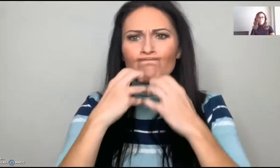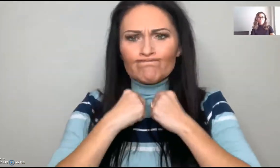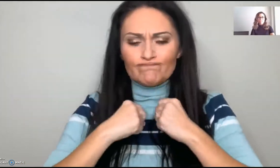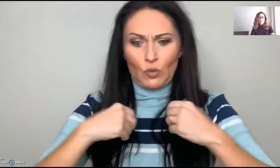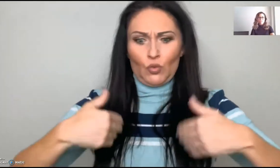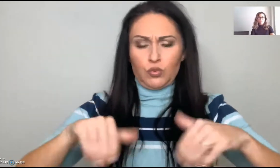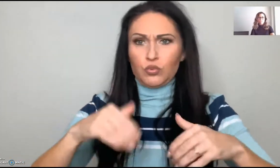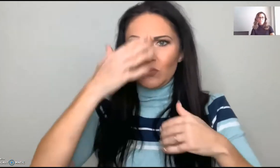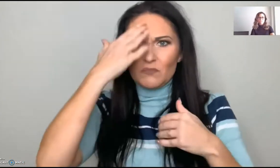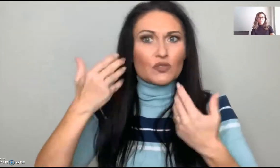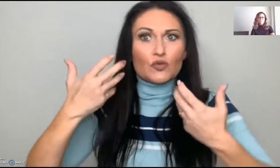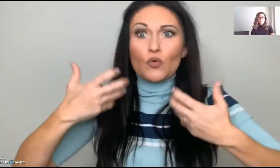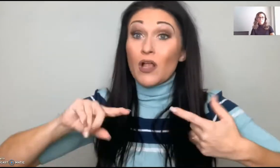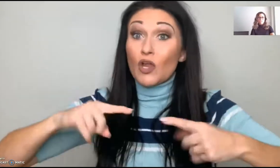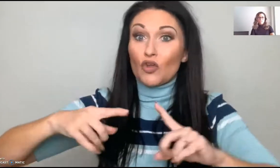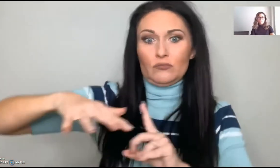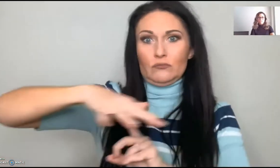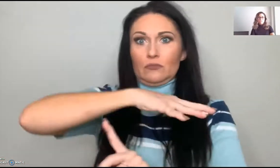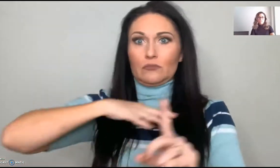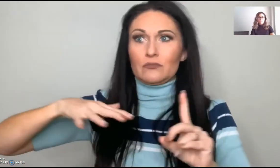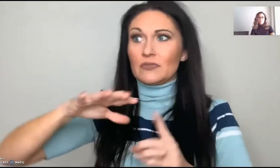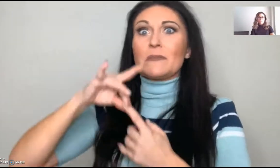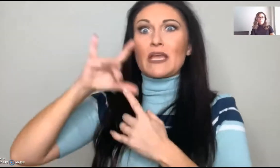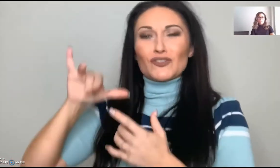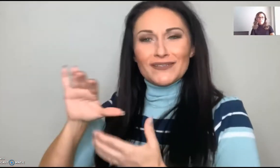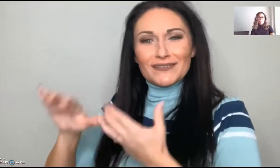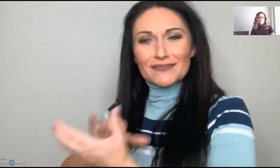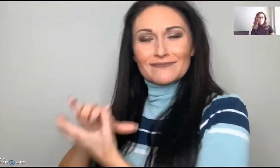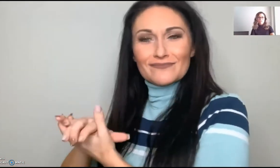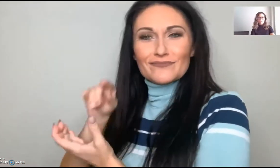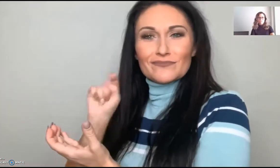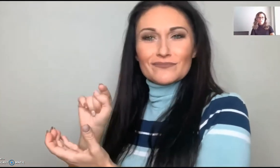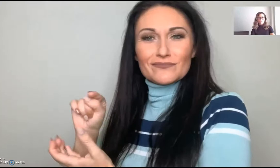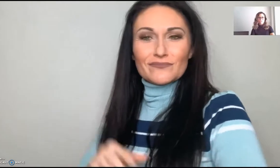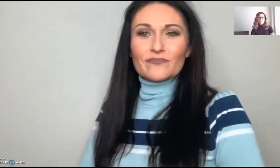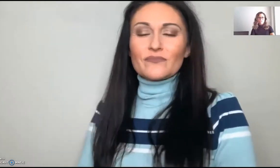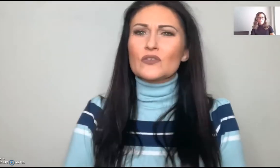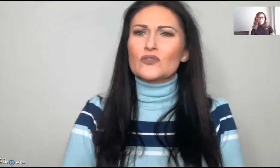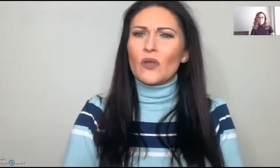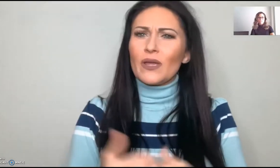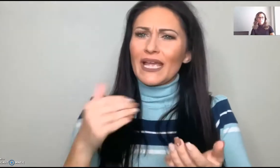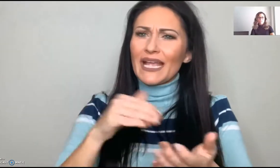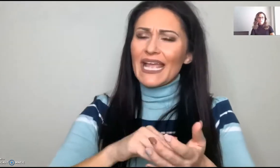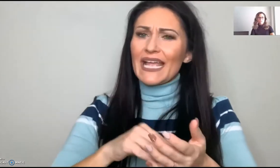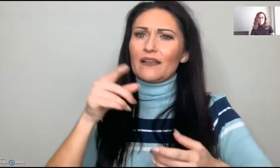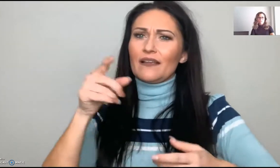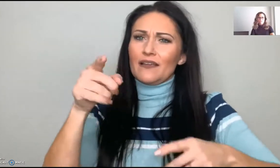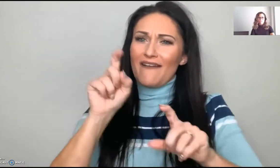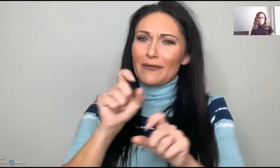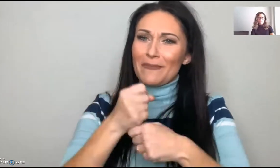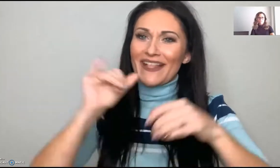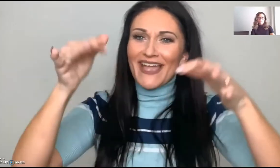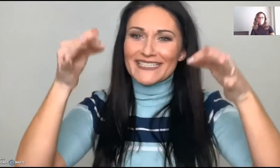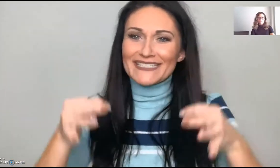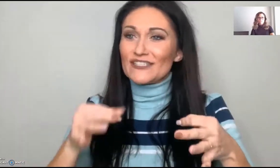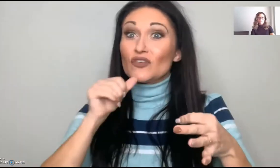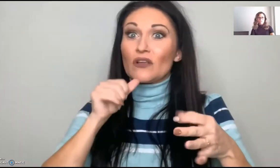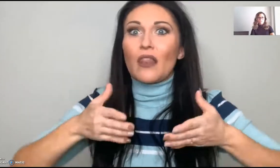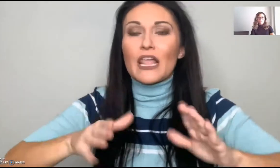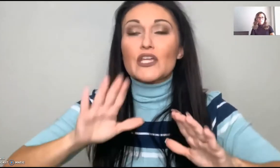to take that responsibility. If you don't care about yourself, you'll hurt others around you, especially your partner. So